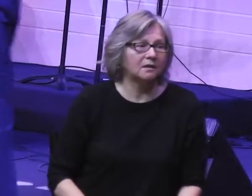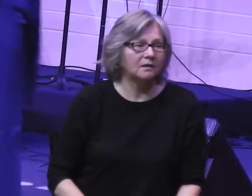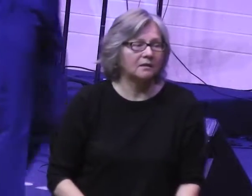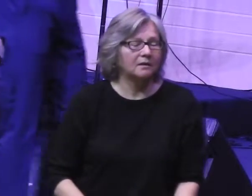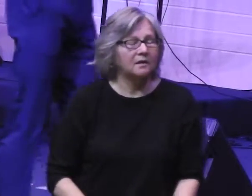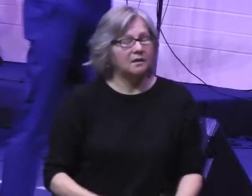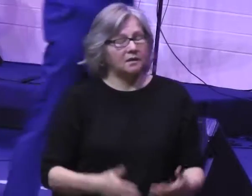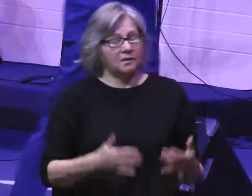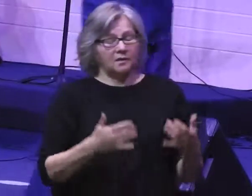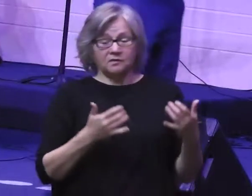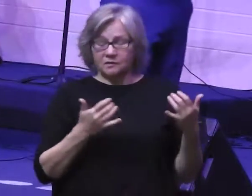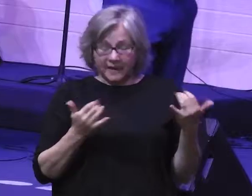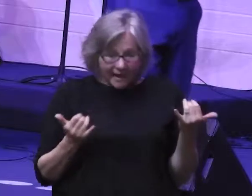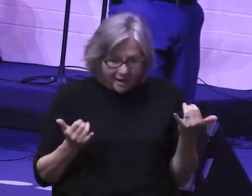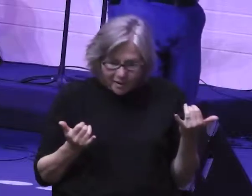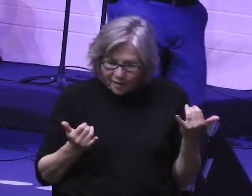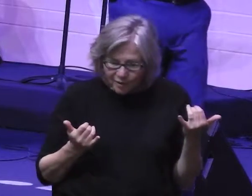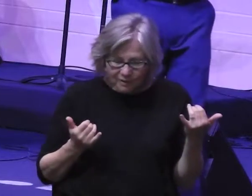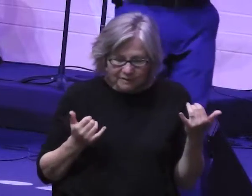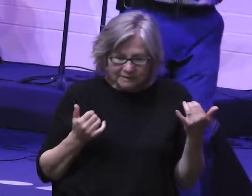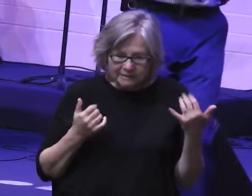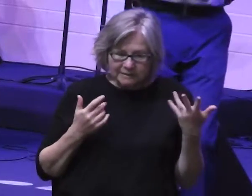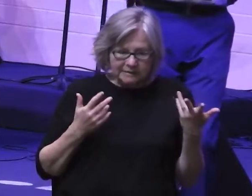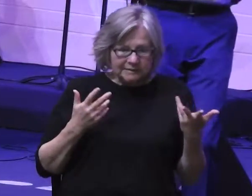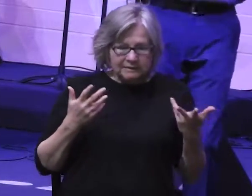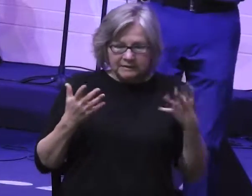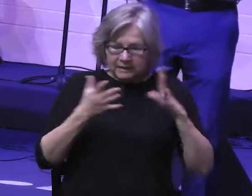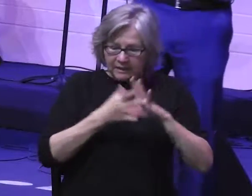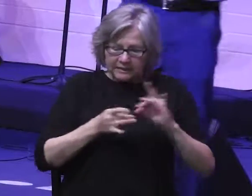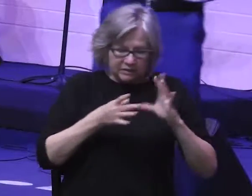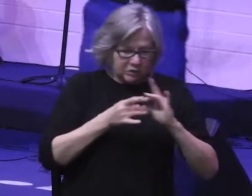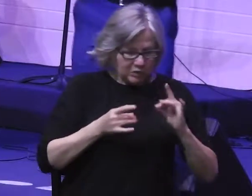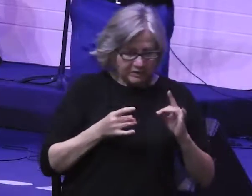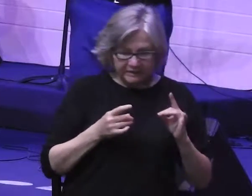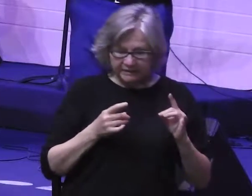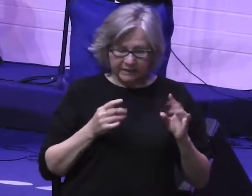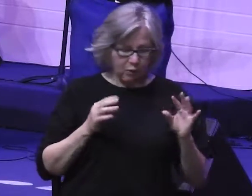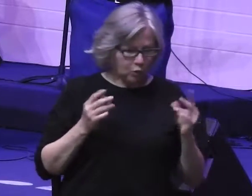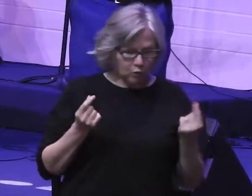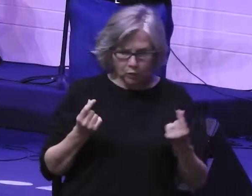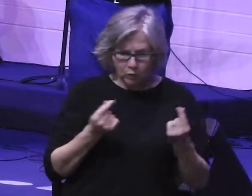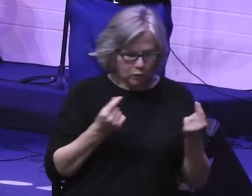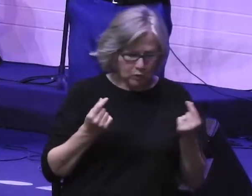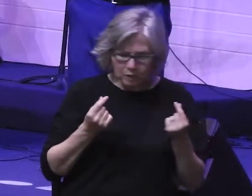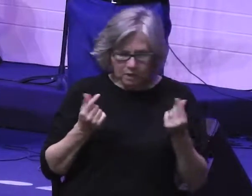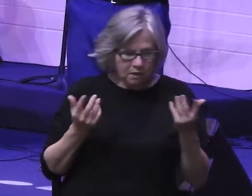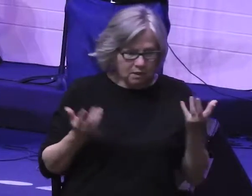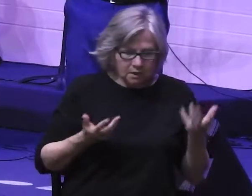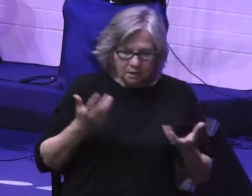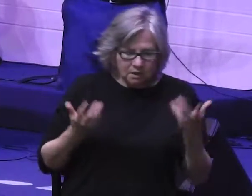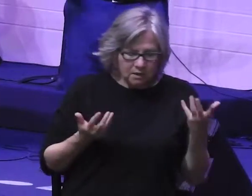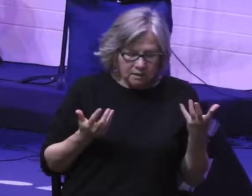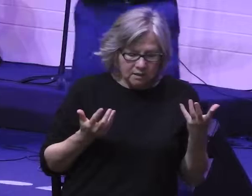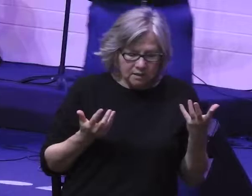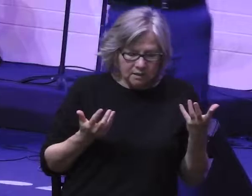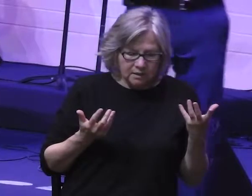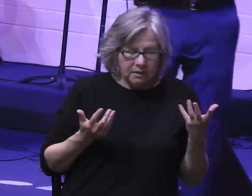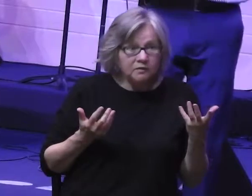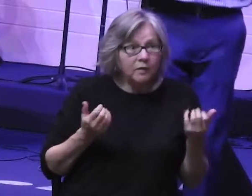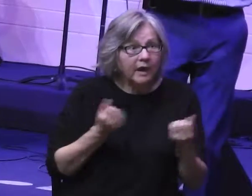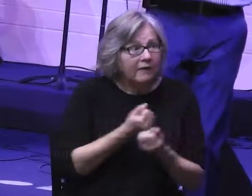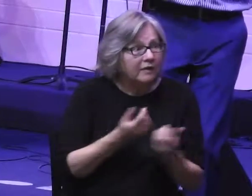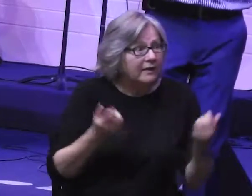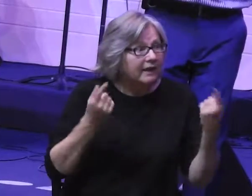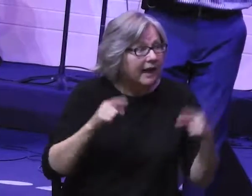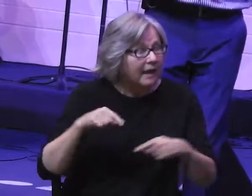So at this point, there's this great tension in the narrative because we're asking these questions. So